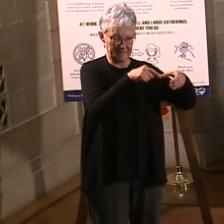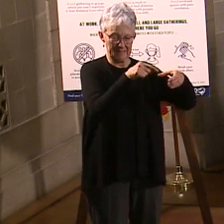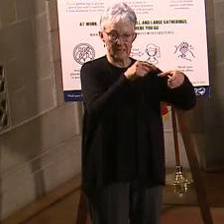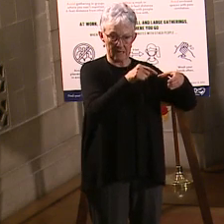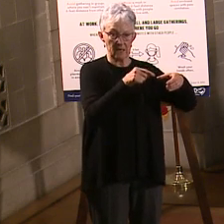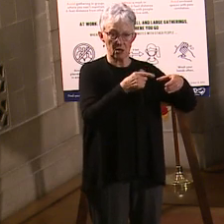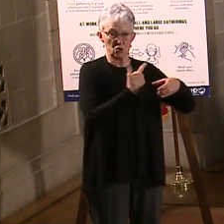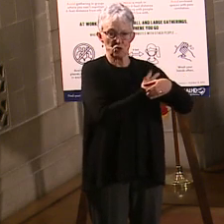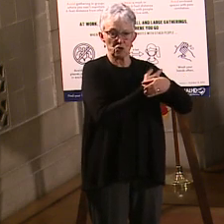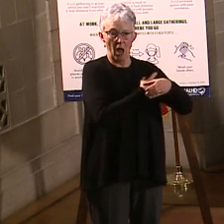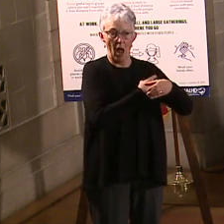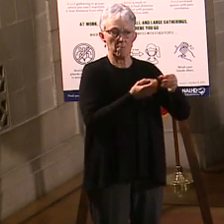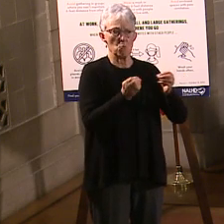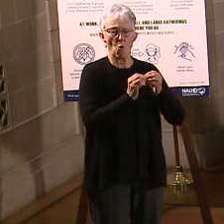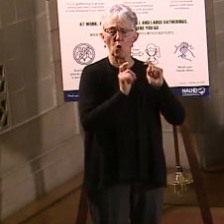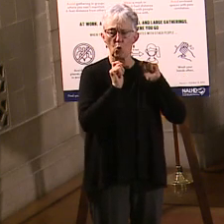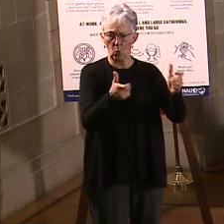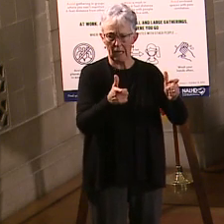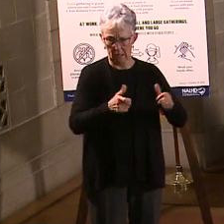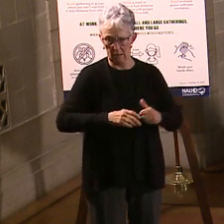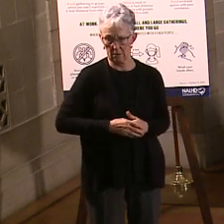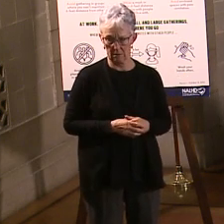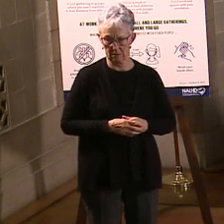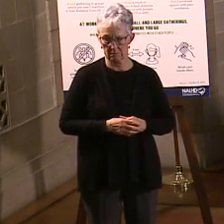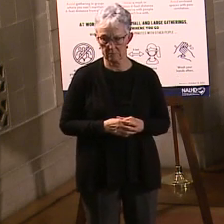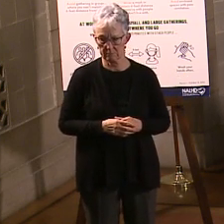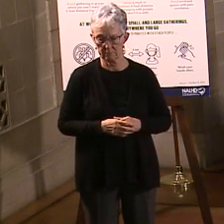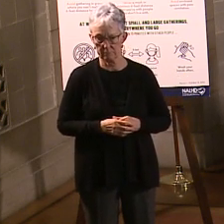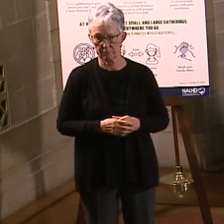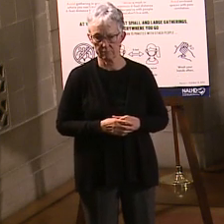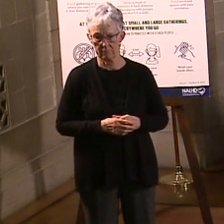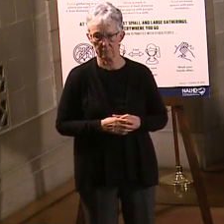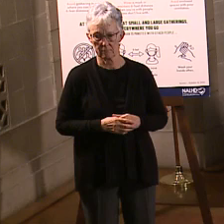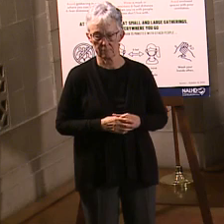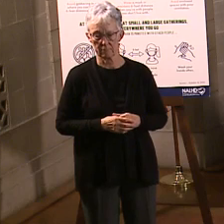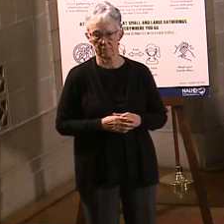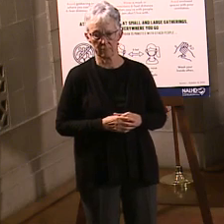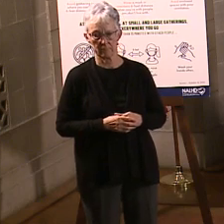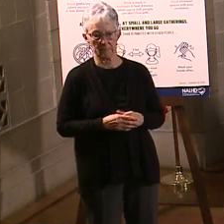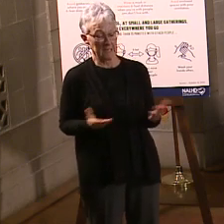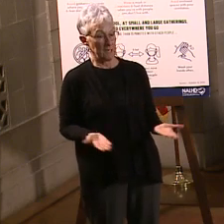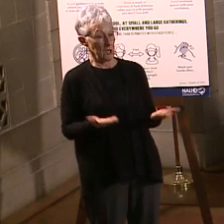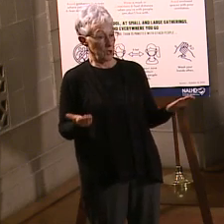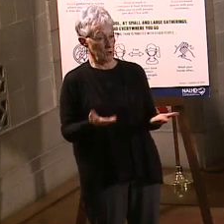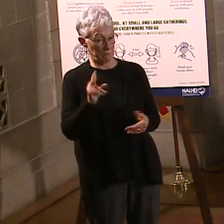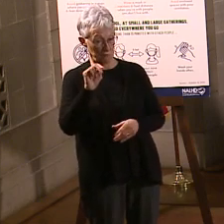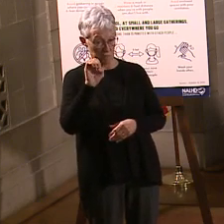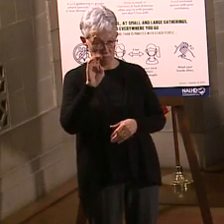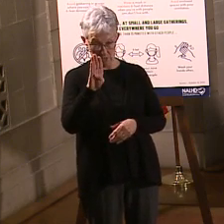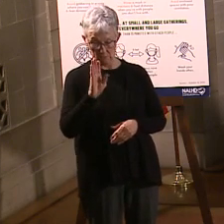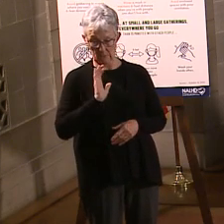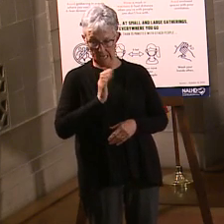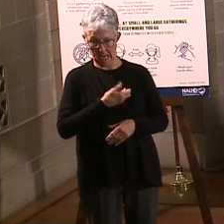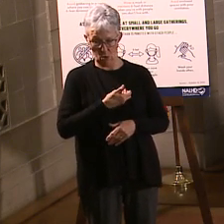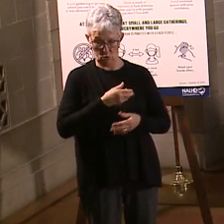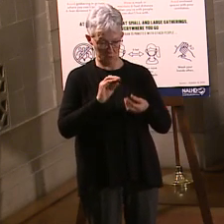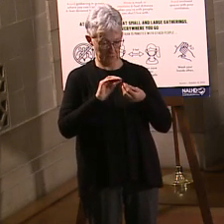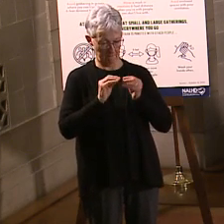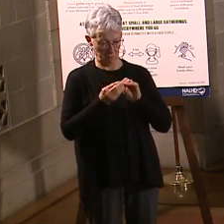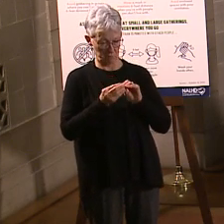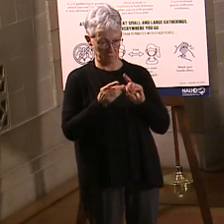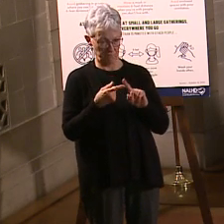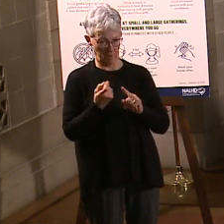risk. And if I could just cover that again real quick. When you look at Nebraska's data from last year, 2020,